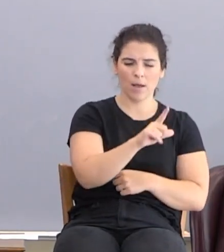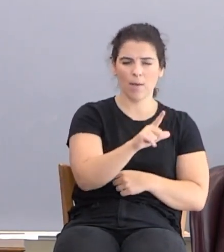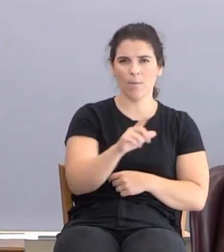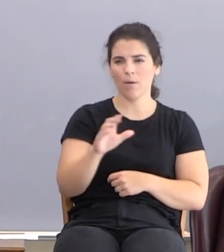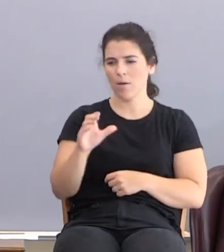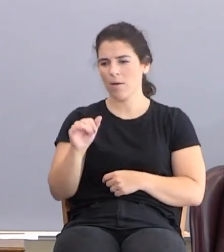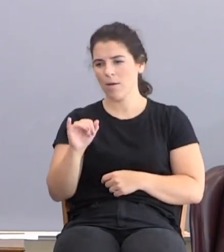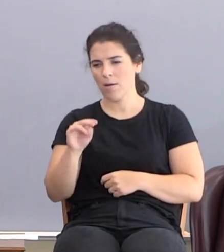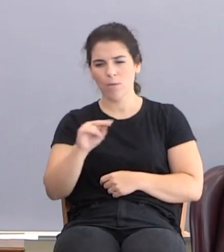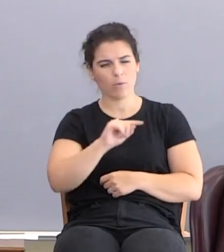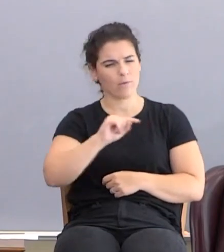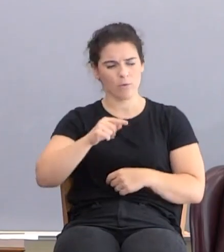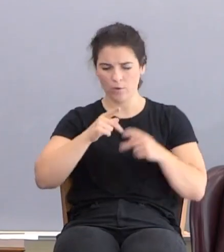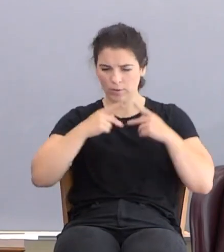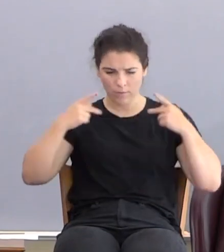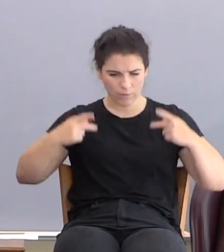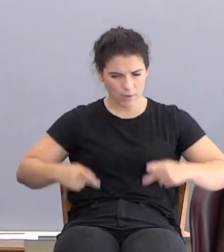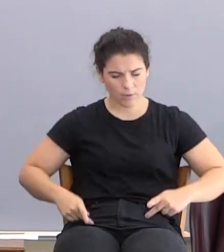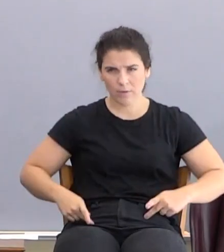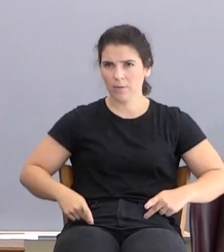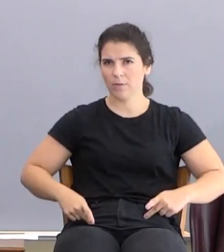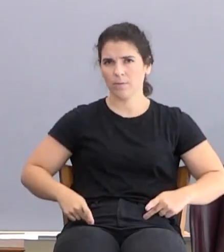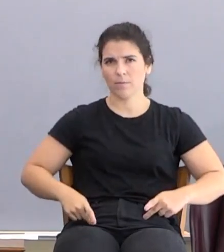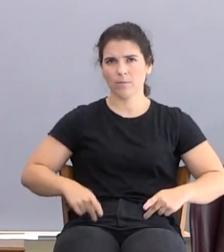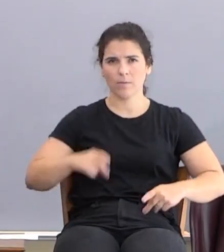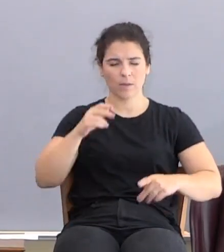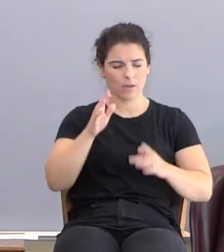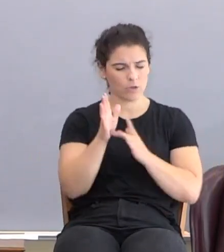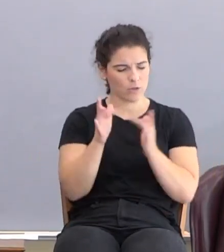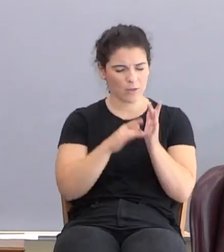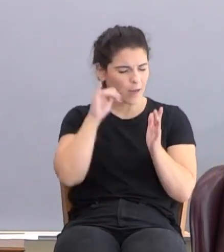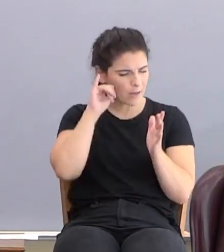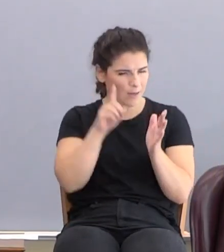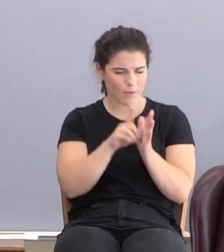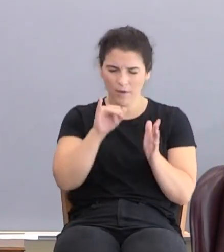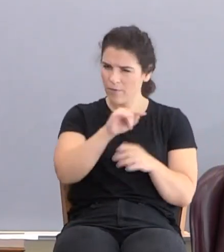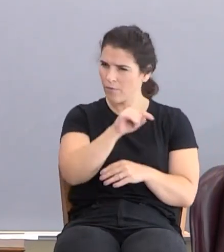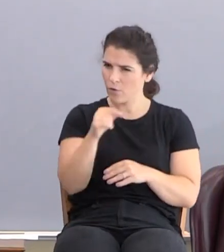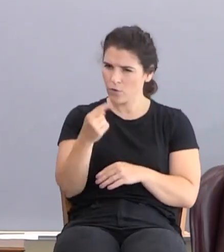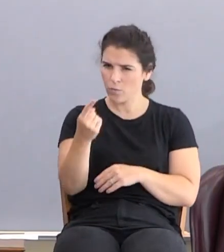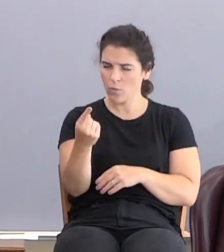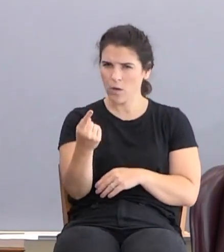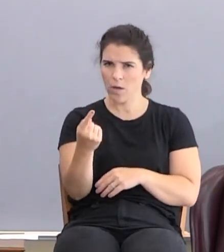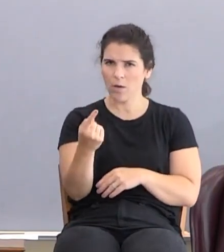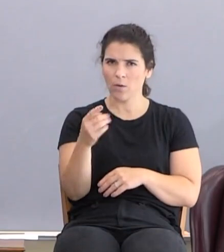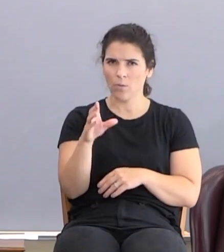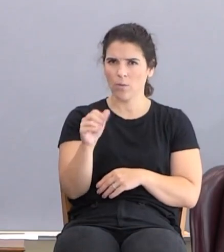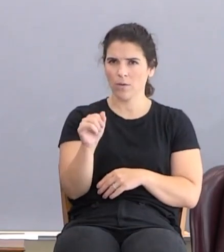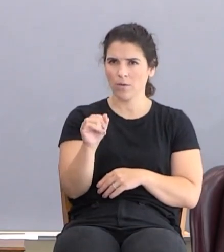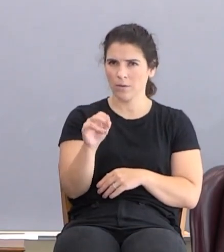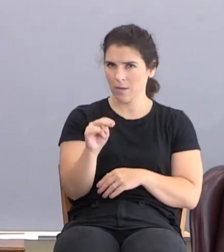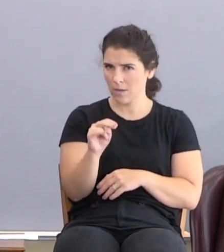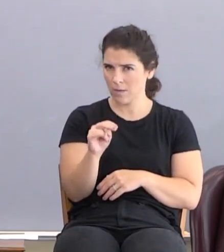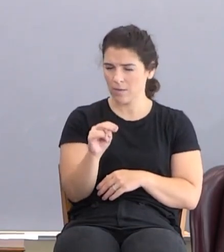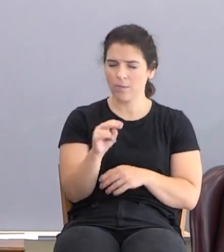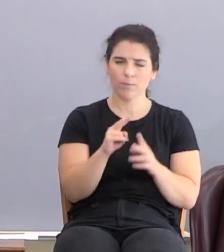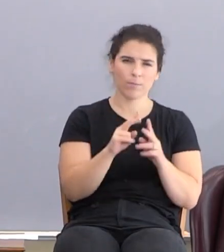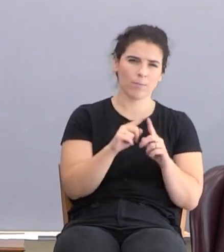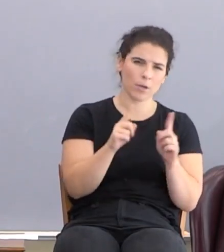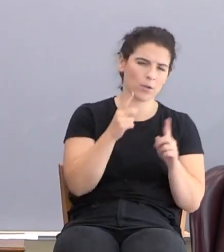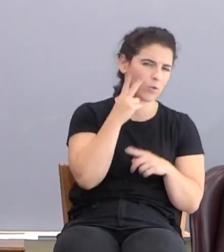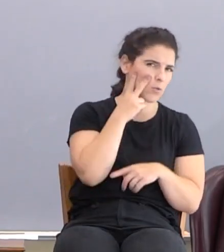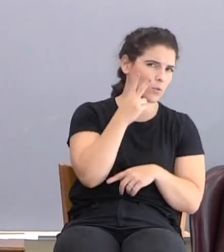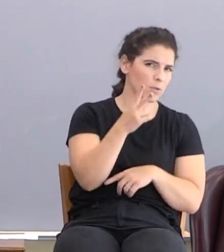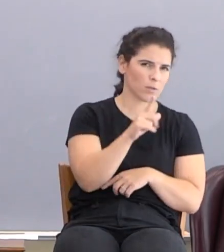first Pharisee. Jesus identified the Pharisees, and he said the very first one of you guys was Cain. But look what he says